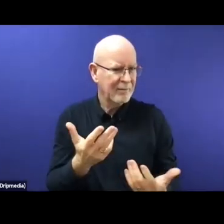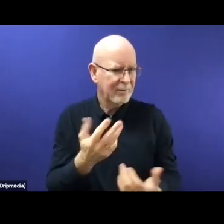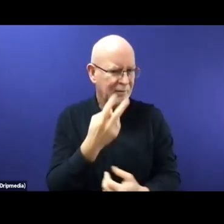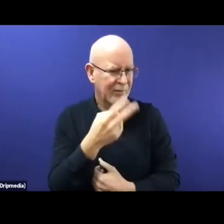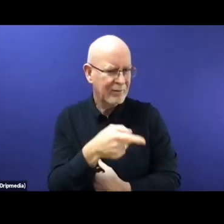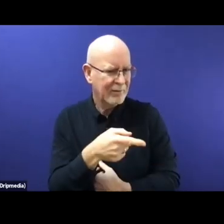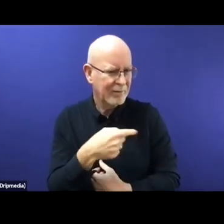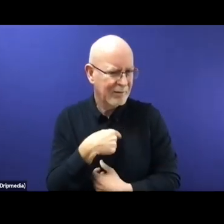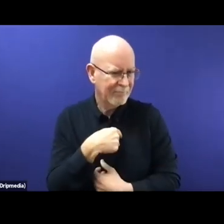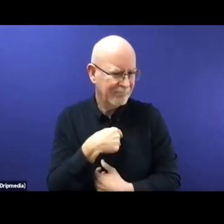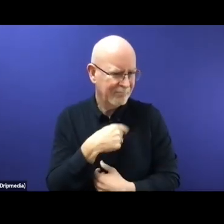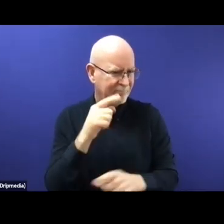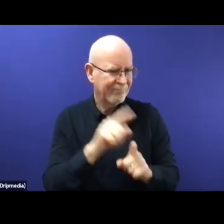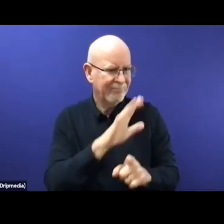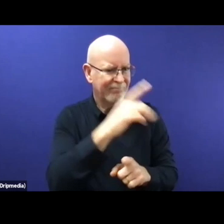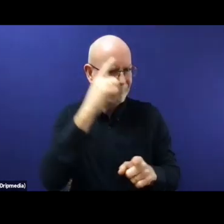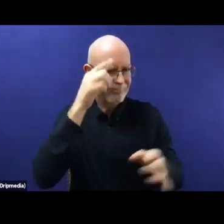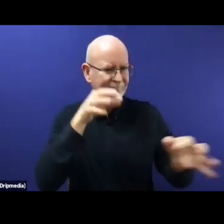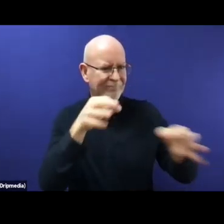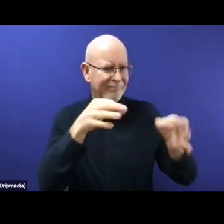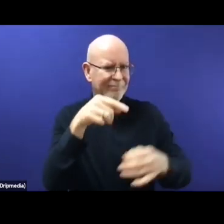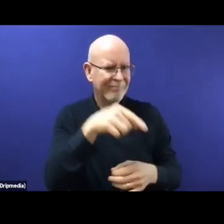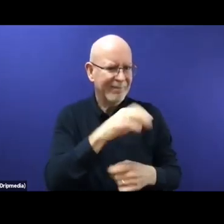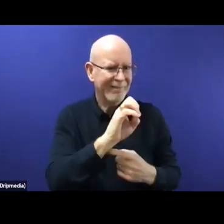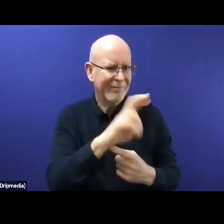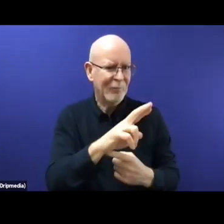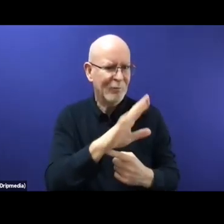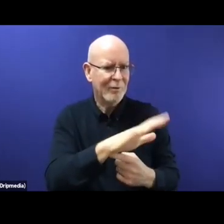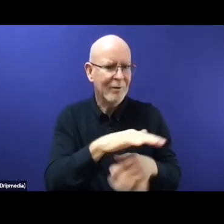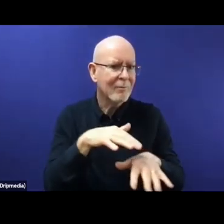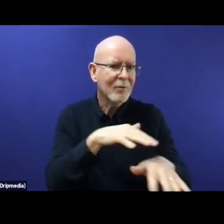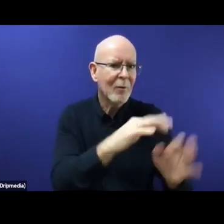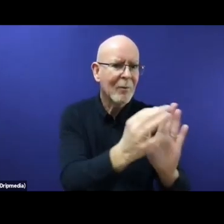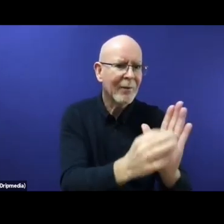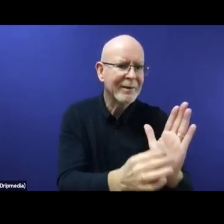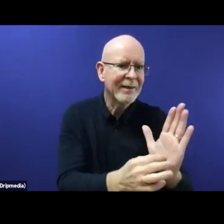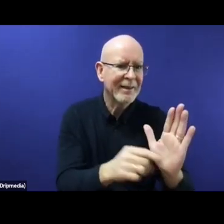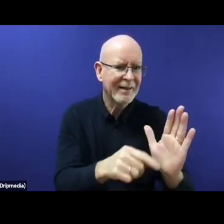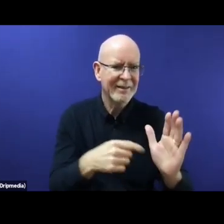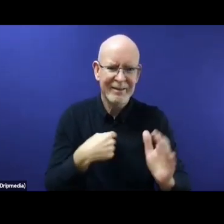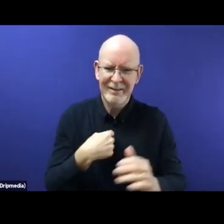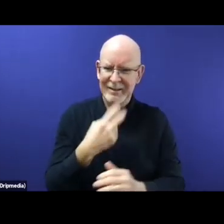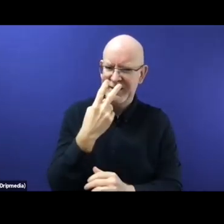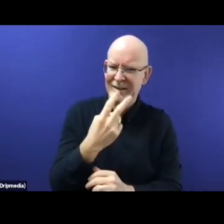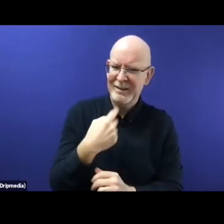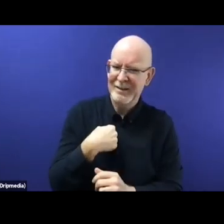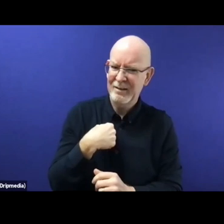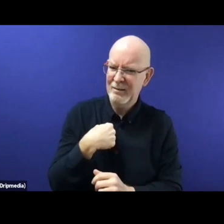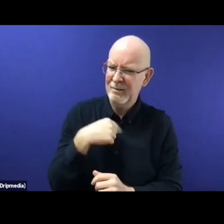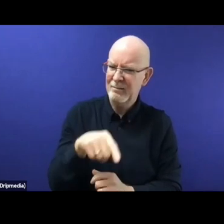every policy, they are just taking their own understanding how they need to deal with these communities. But we, as a